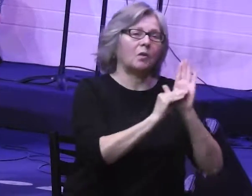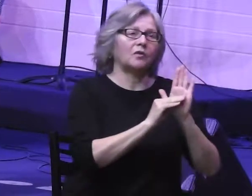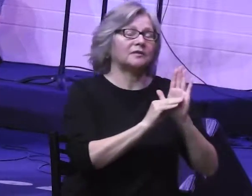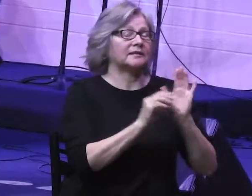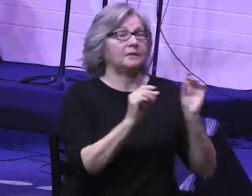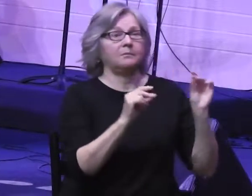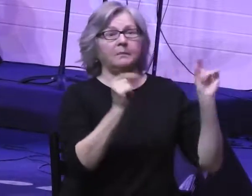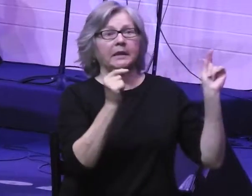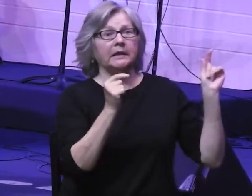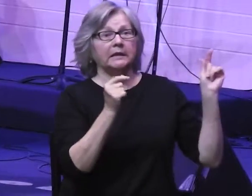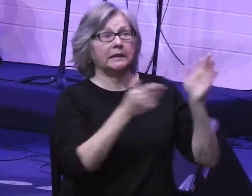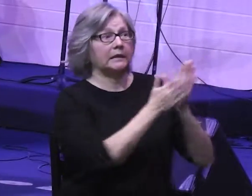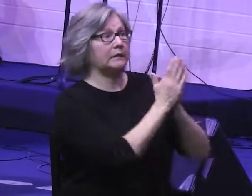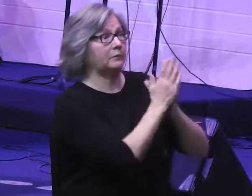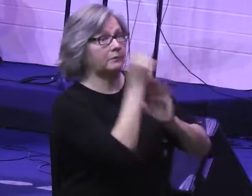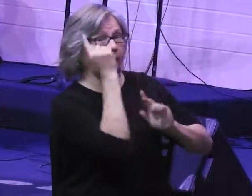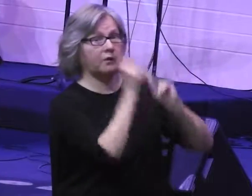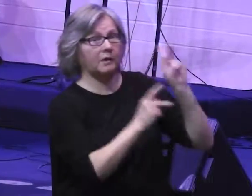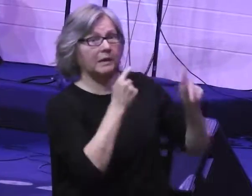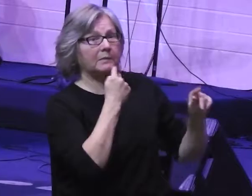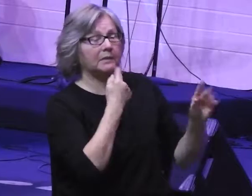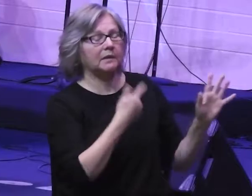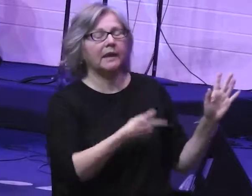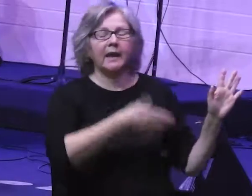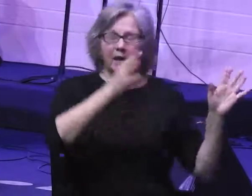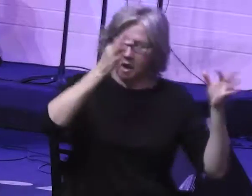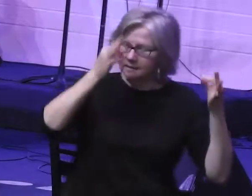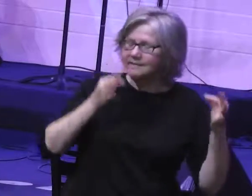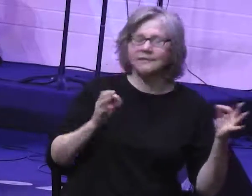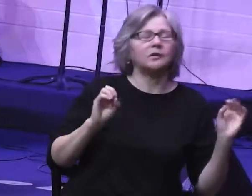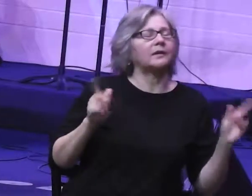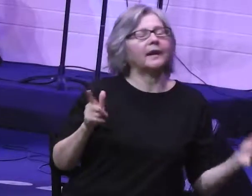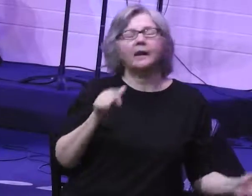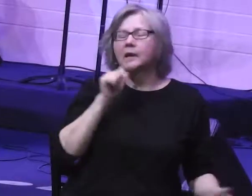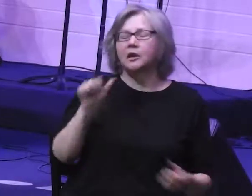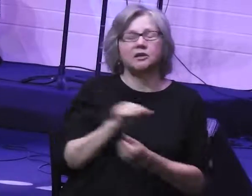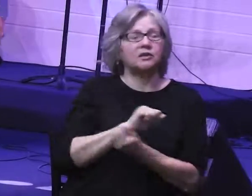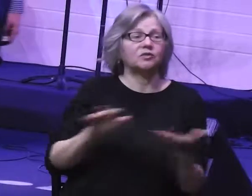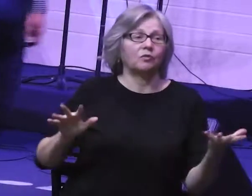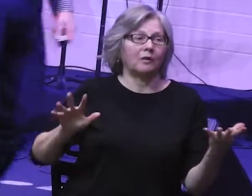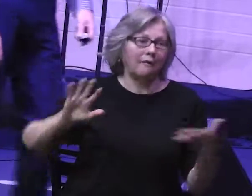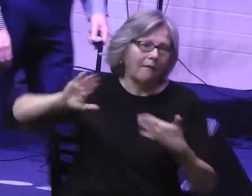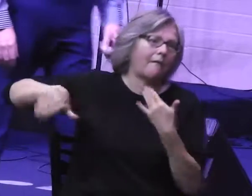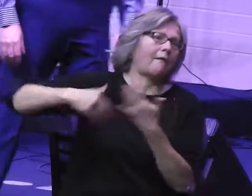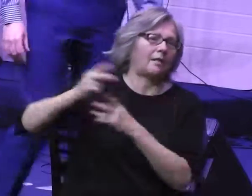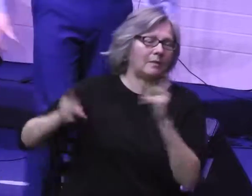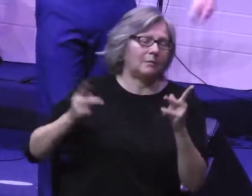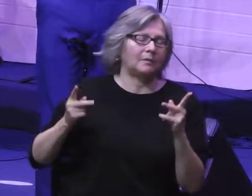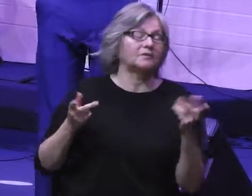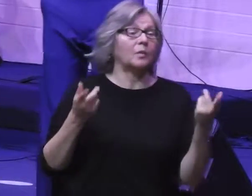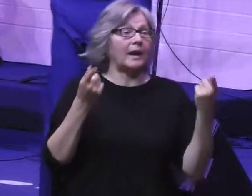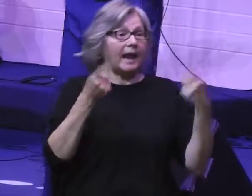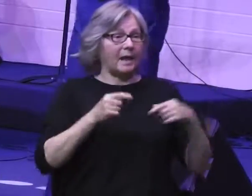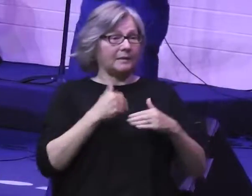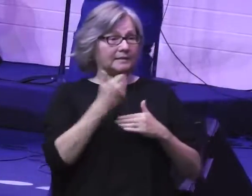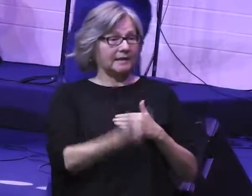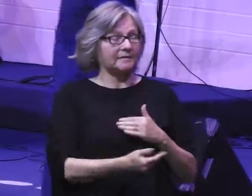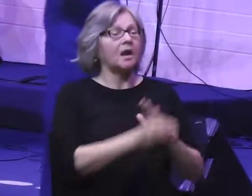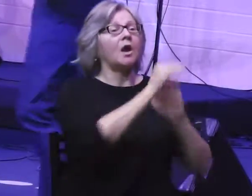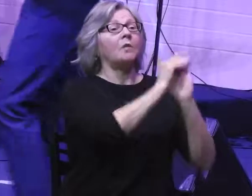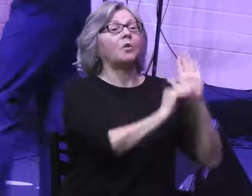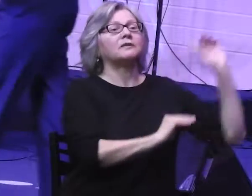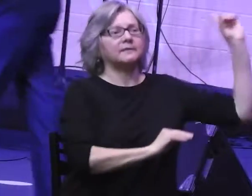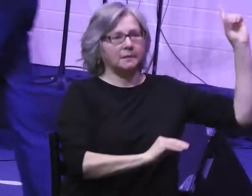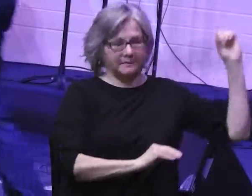immediately intercedes for the people and God decides not to wipe out the whole tribe. And here's what happens in the remainder of chapter 32.